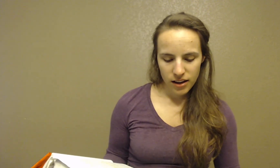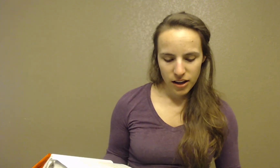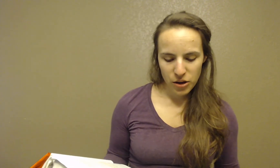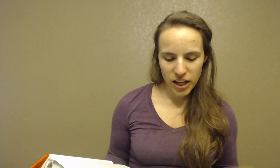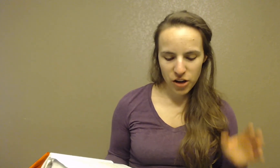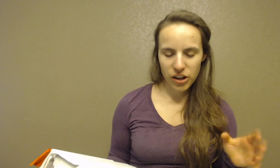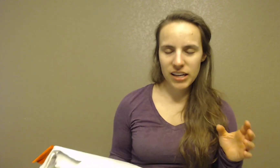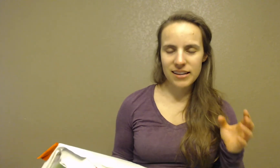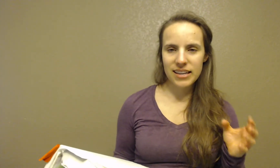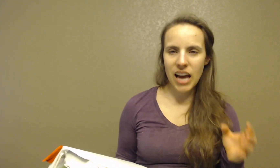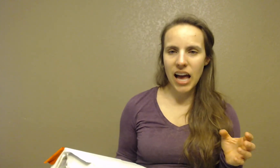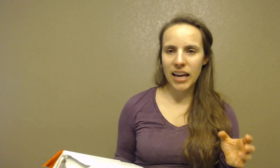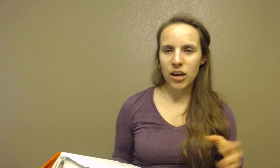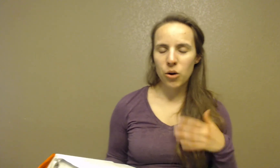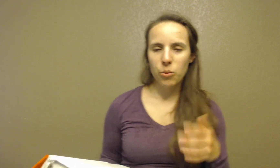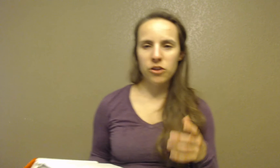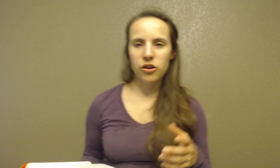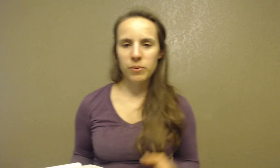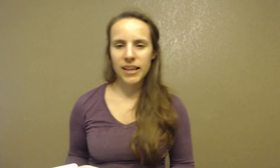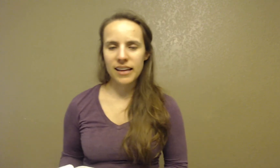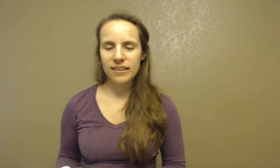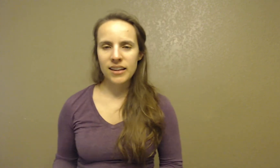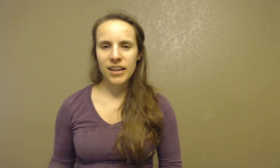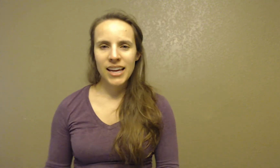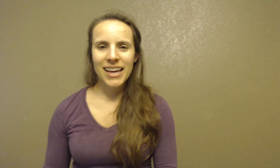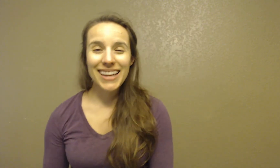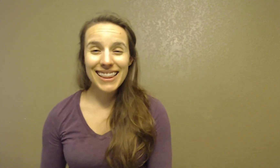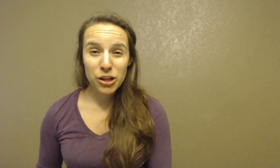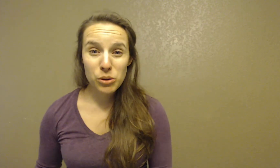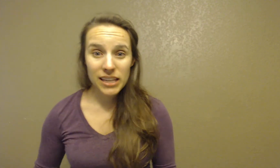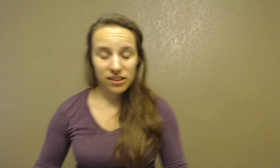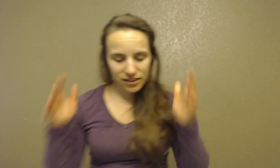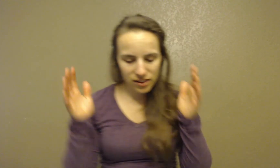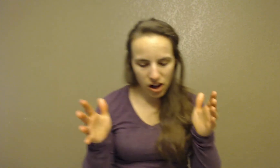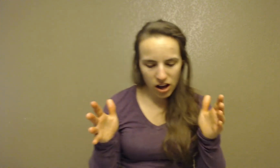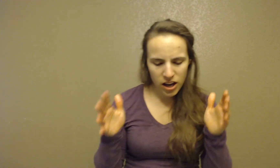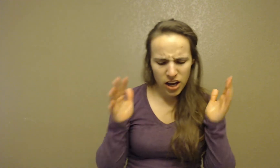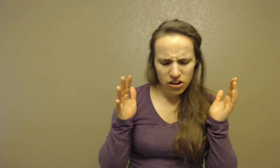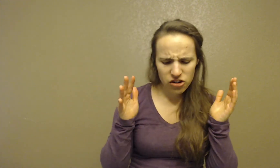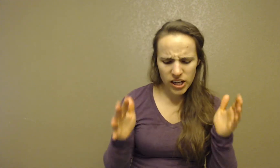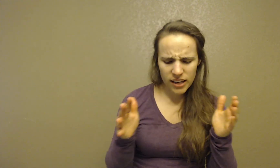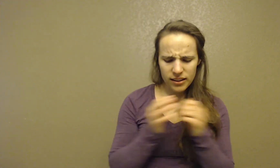You know, he couldn't deny what took place. He literally saw Jesus.